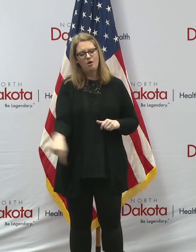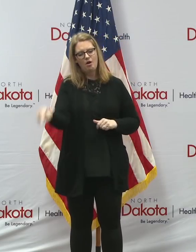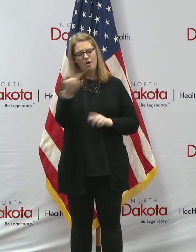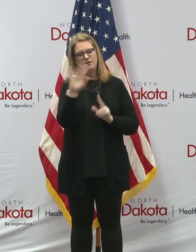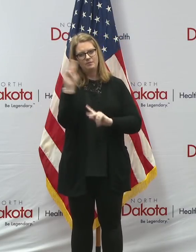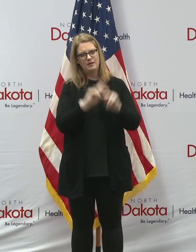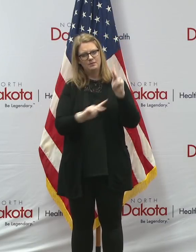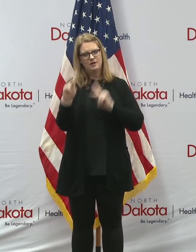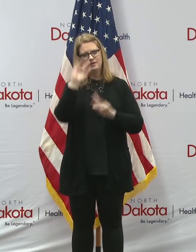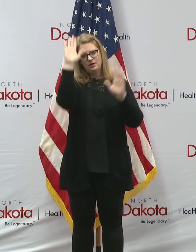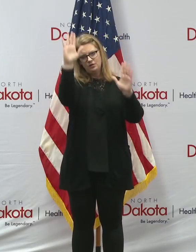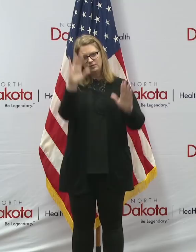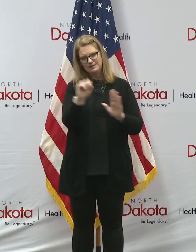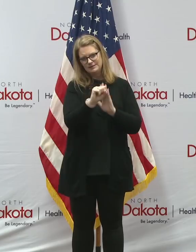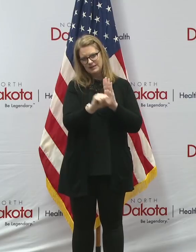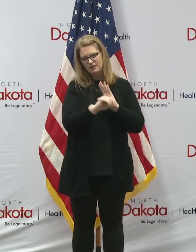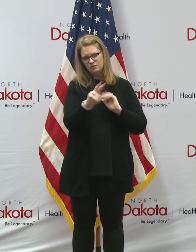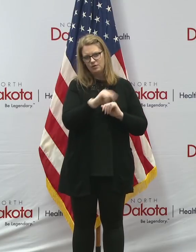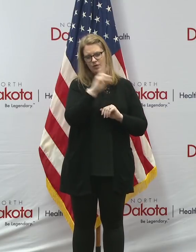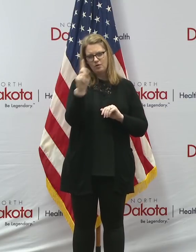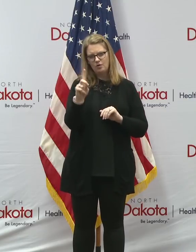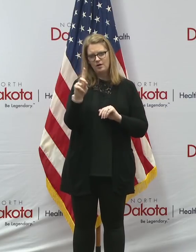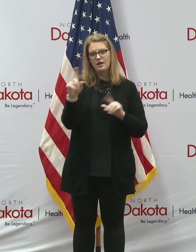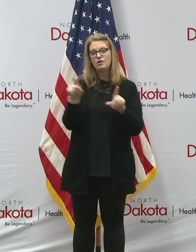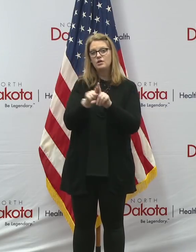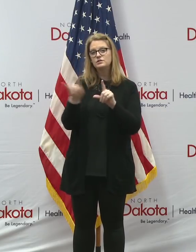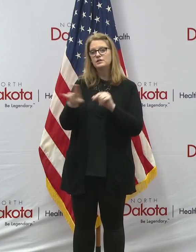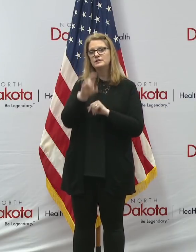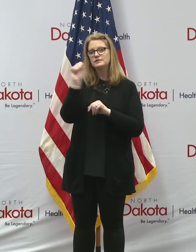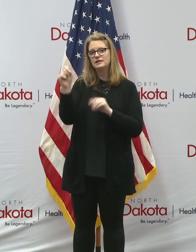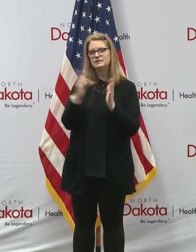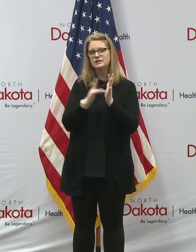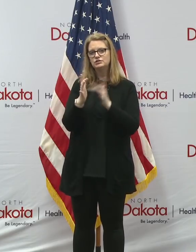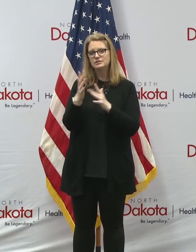Dakota and the United States. In Jesus' name, amen.